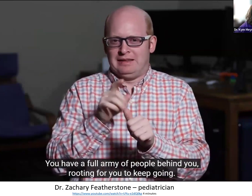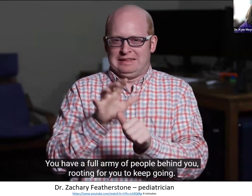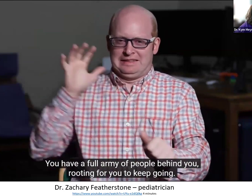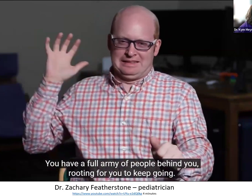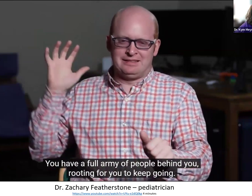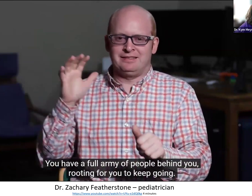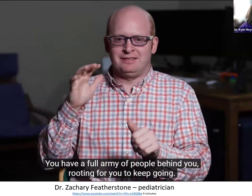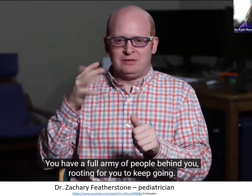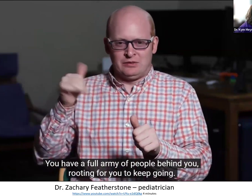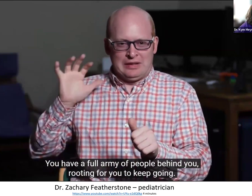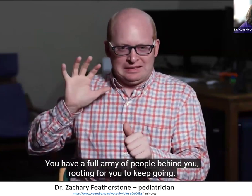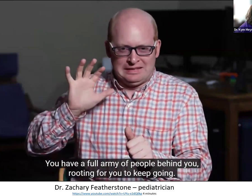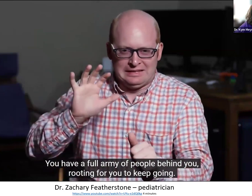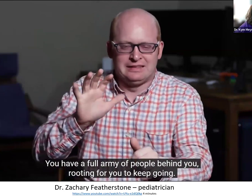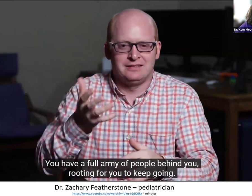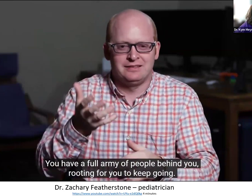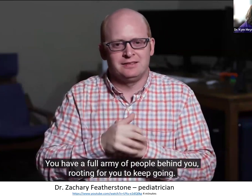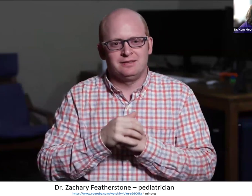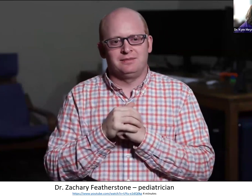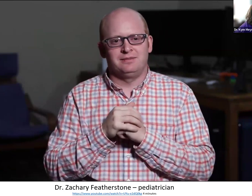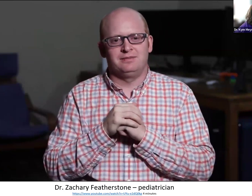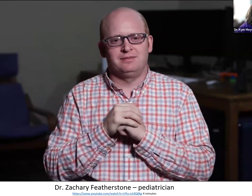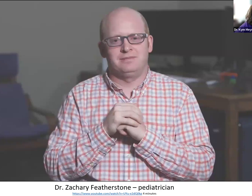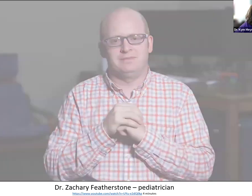people behind you, rooting for you to keep going.